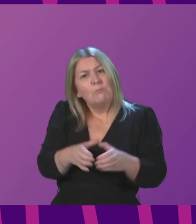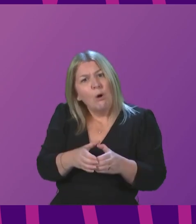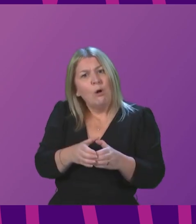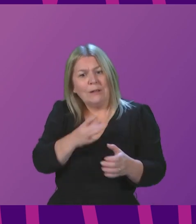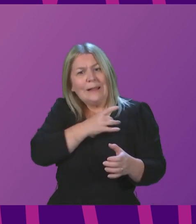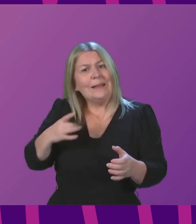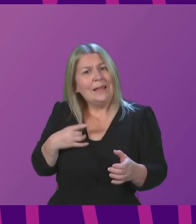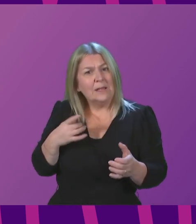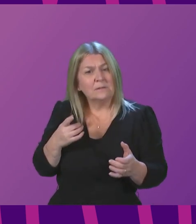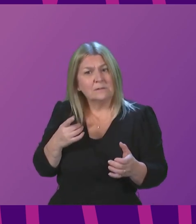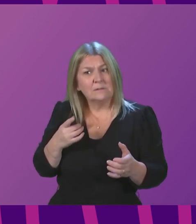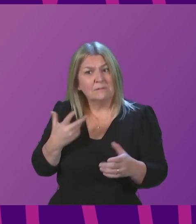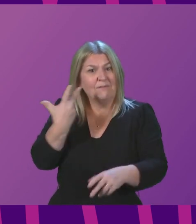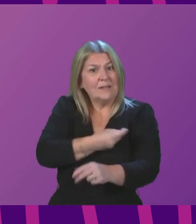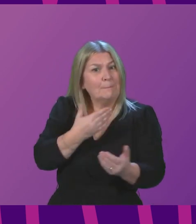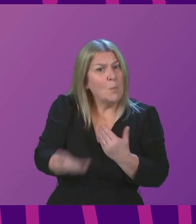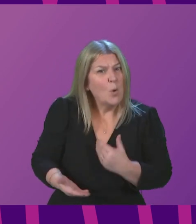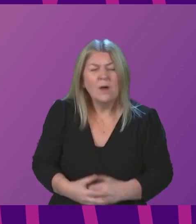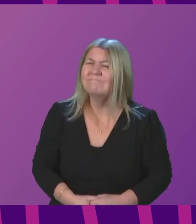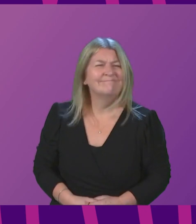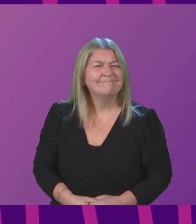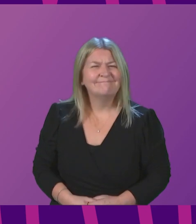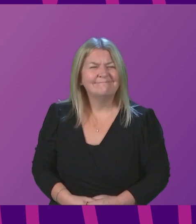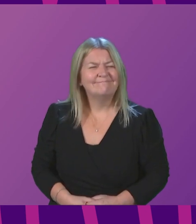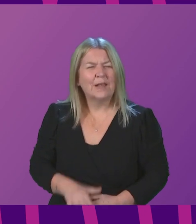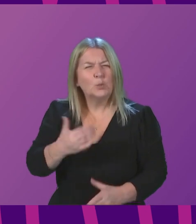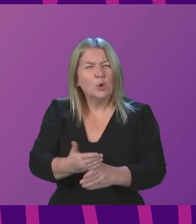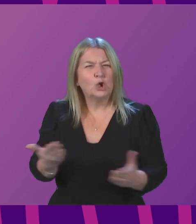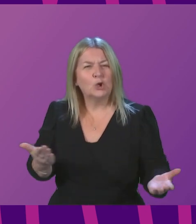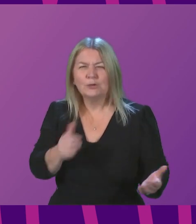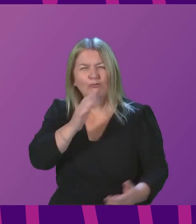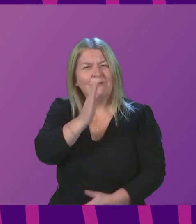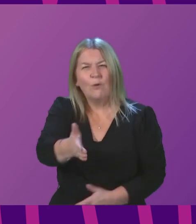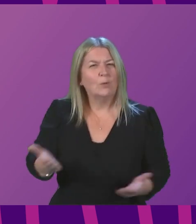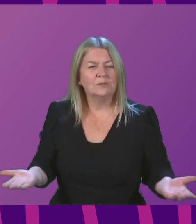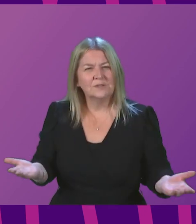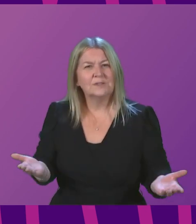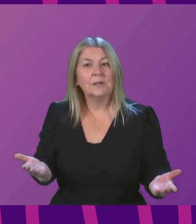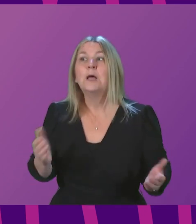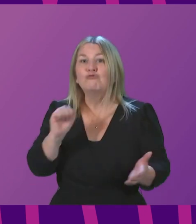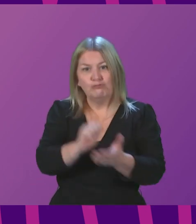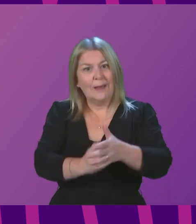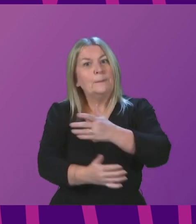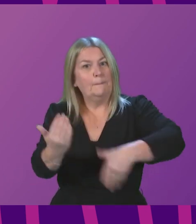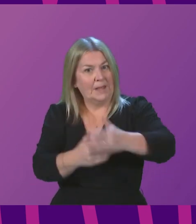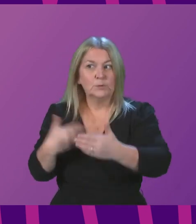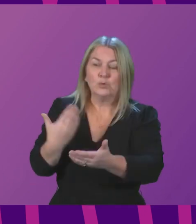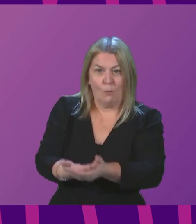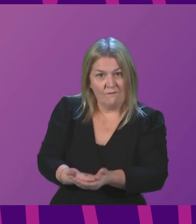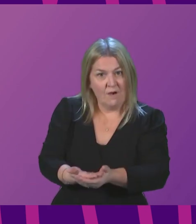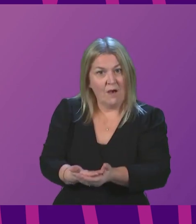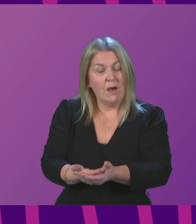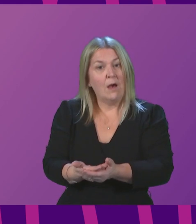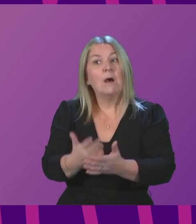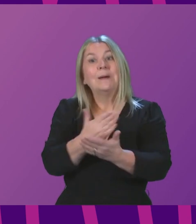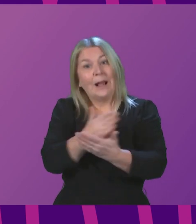not how it works. is not that straightforward. So we need to have the right mix, and that is what we continue to have. But let's be